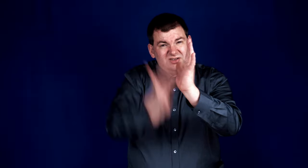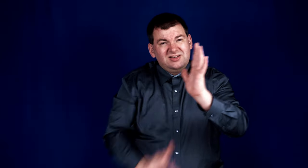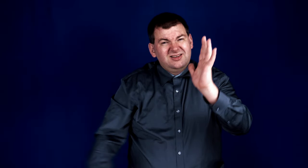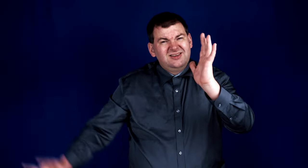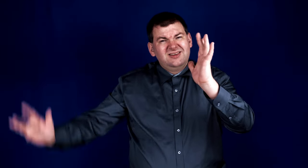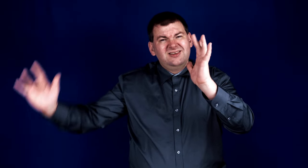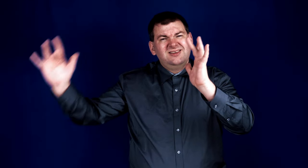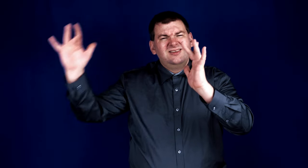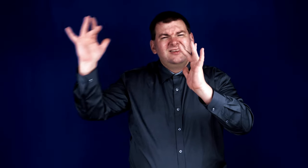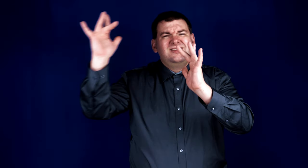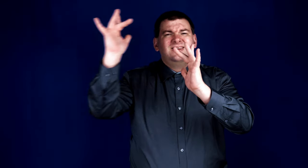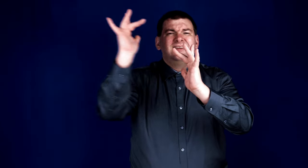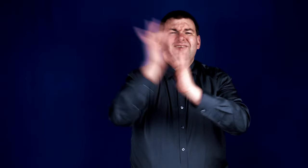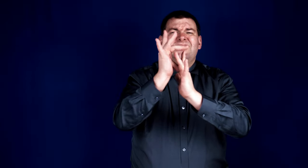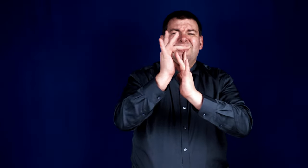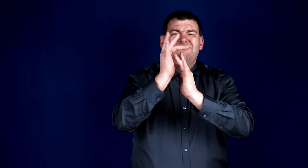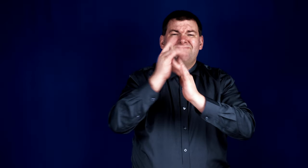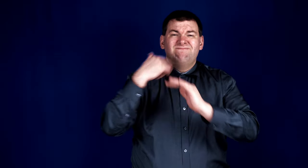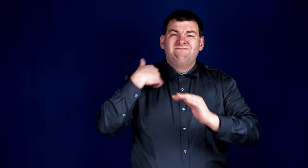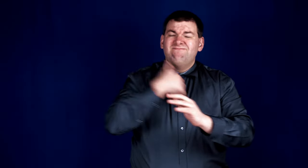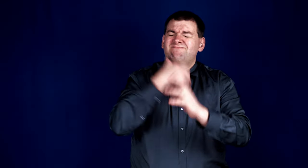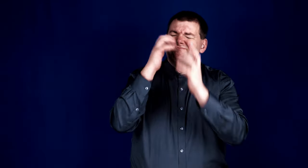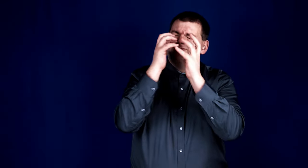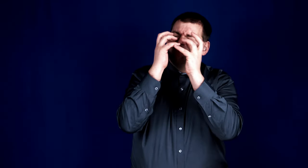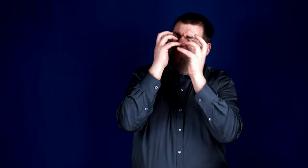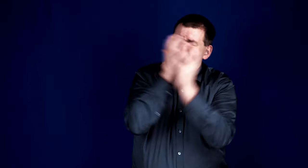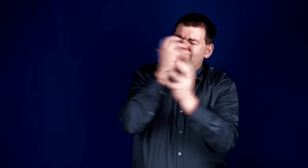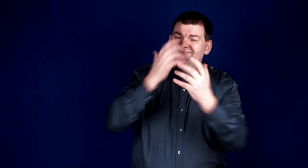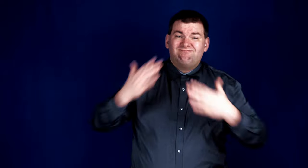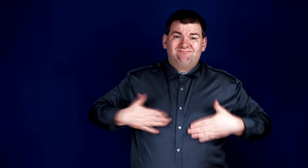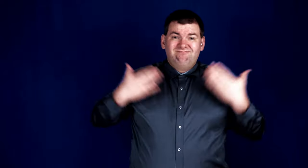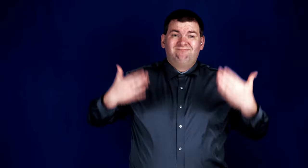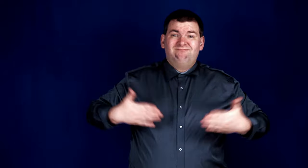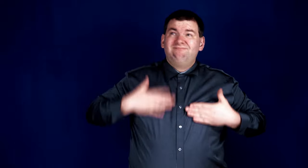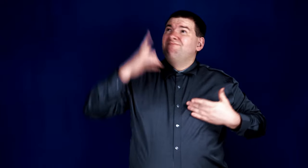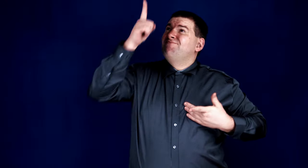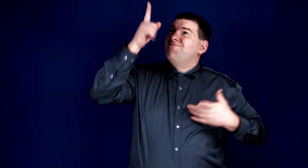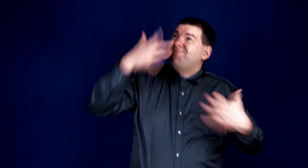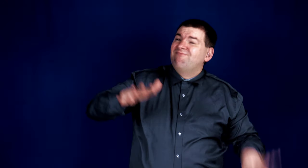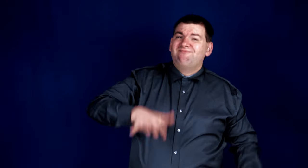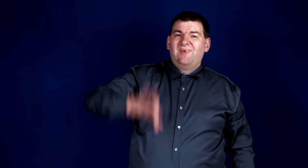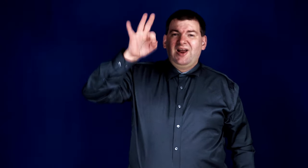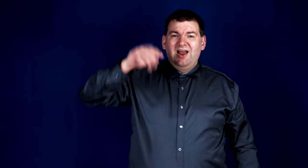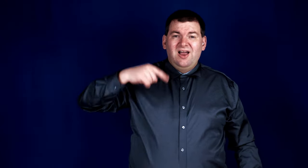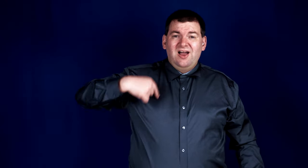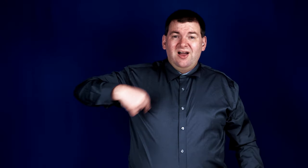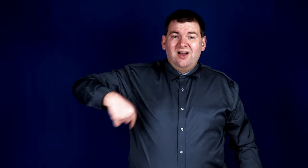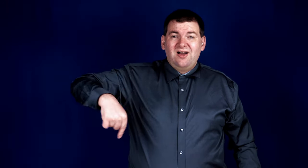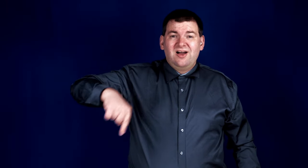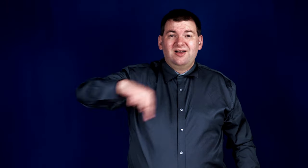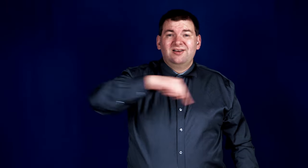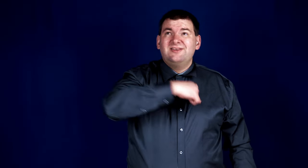Jesus, we're so glad you found us.